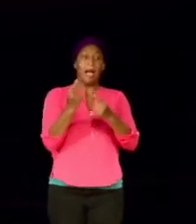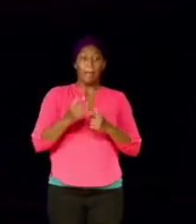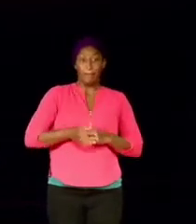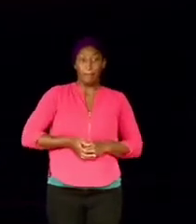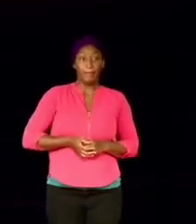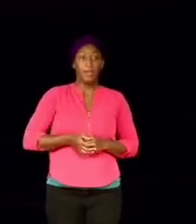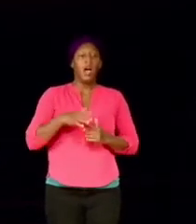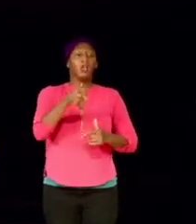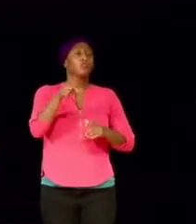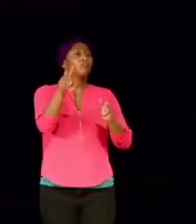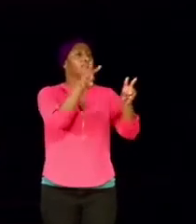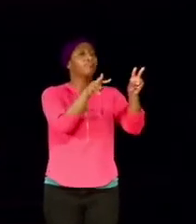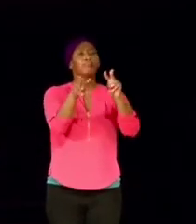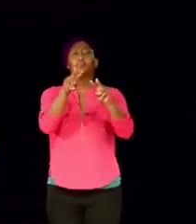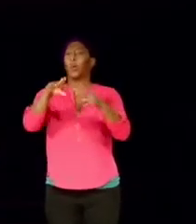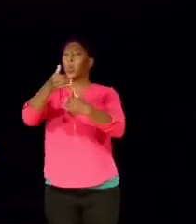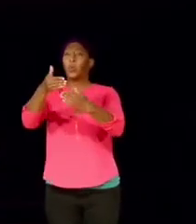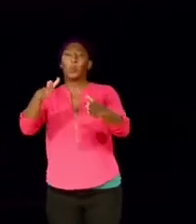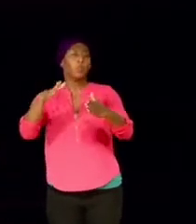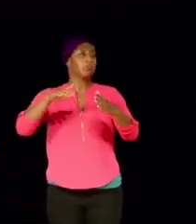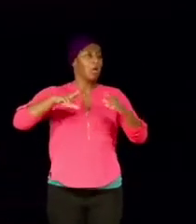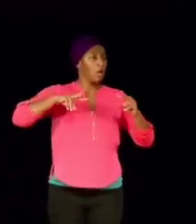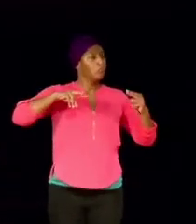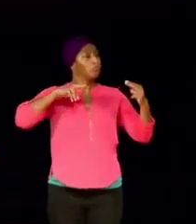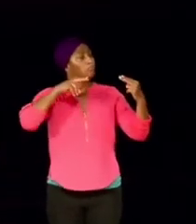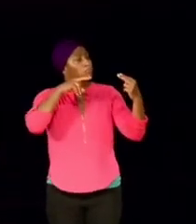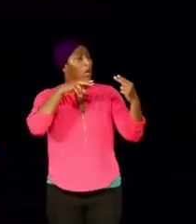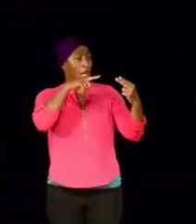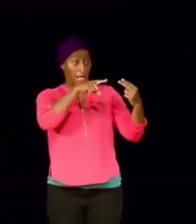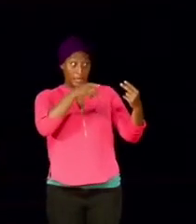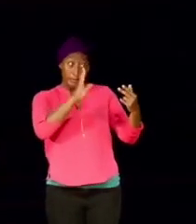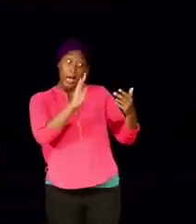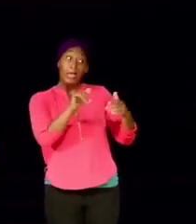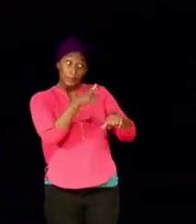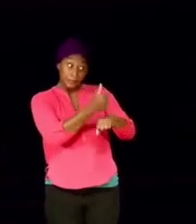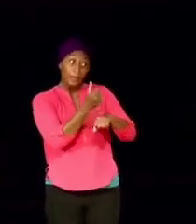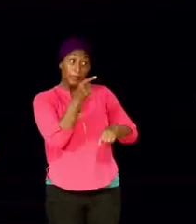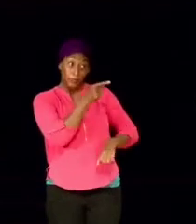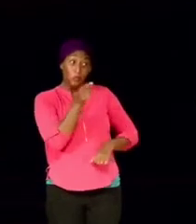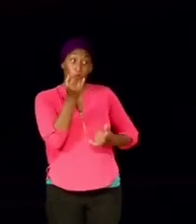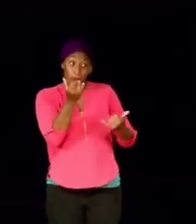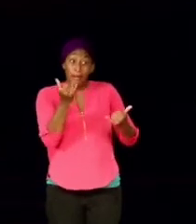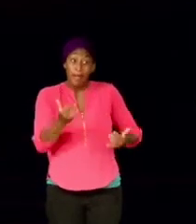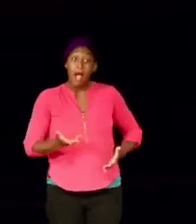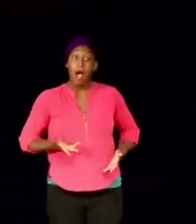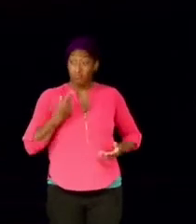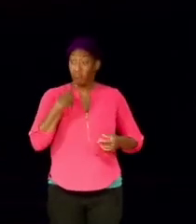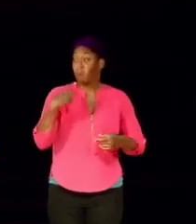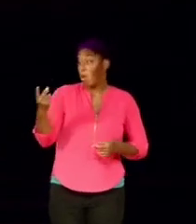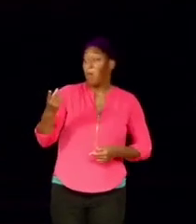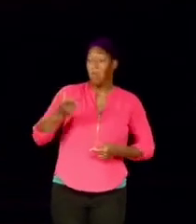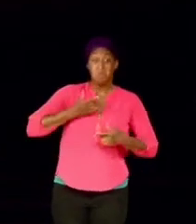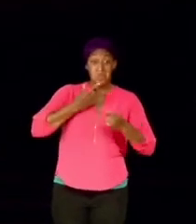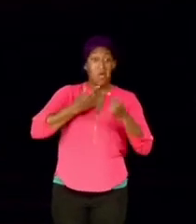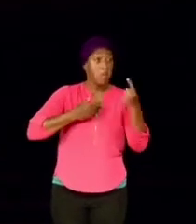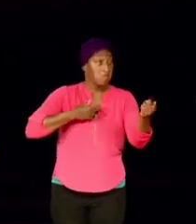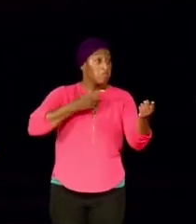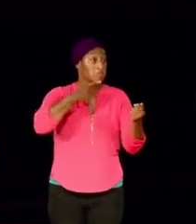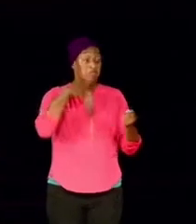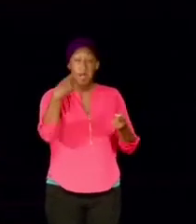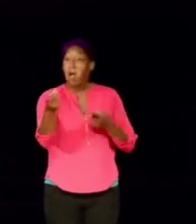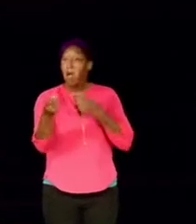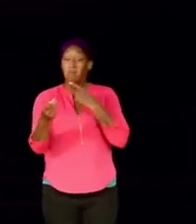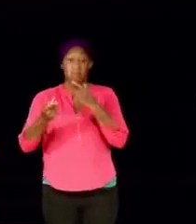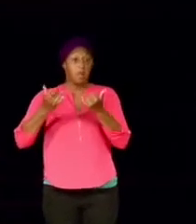the room, find somebody, make eye contact with them, and tell them God is setting you up right now. Come on, prophesy. I need some